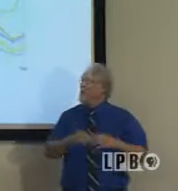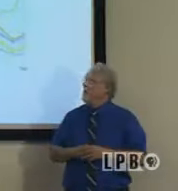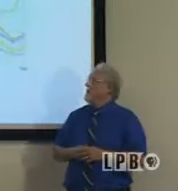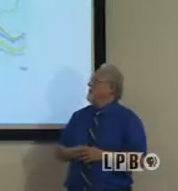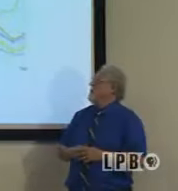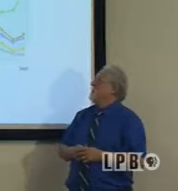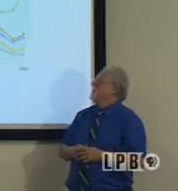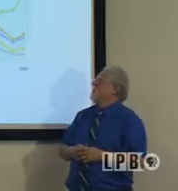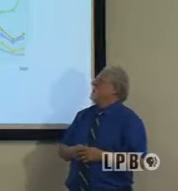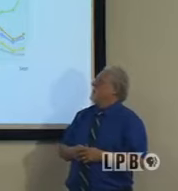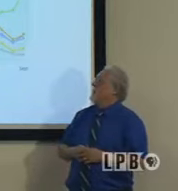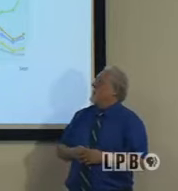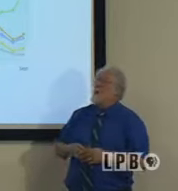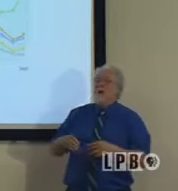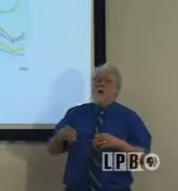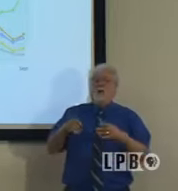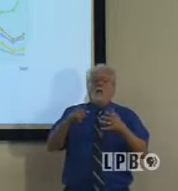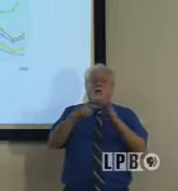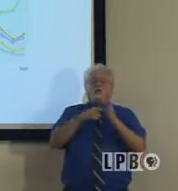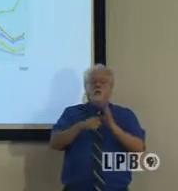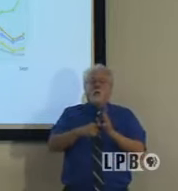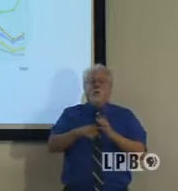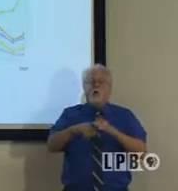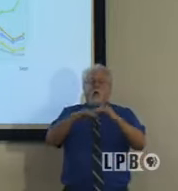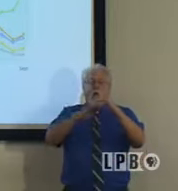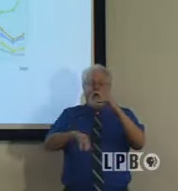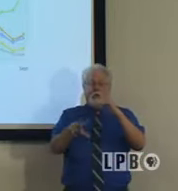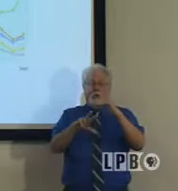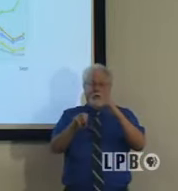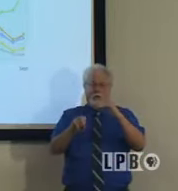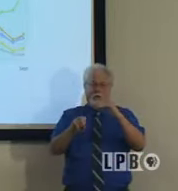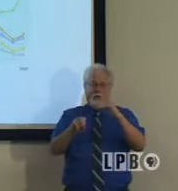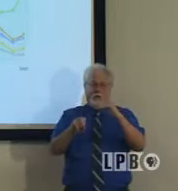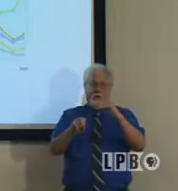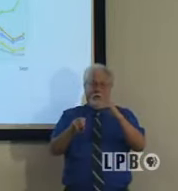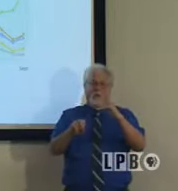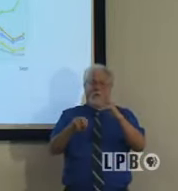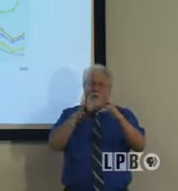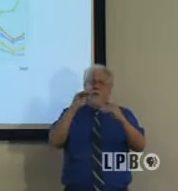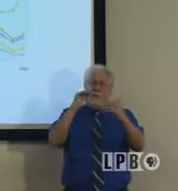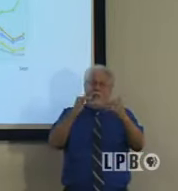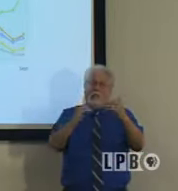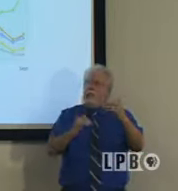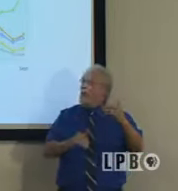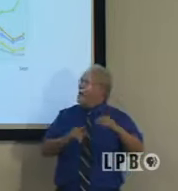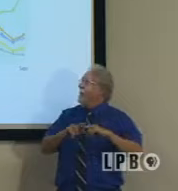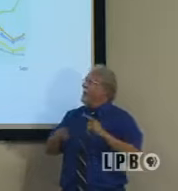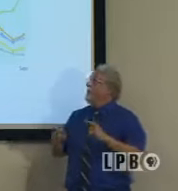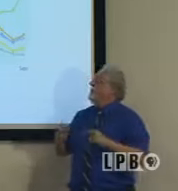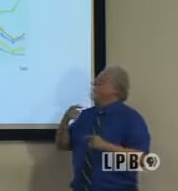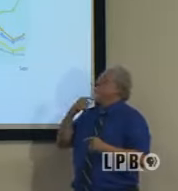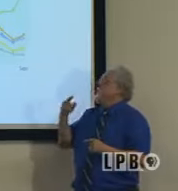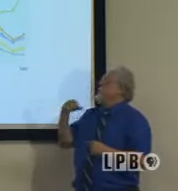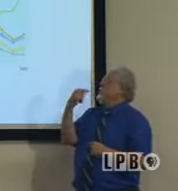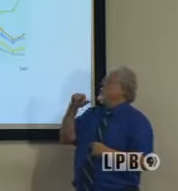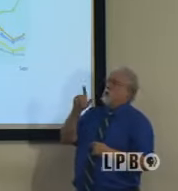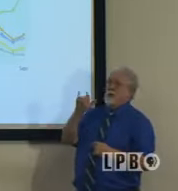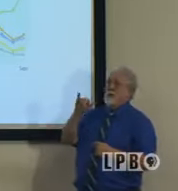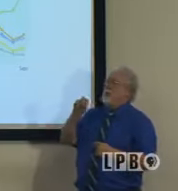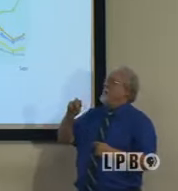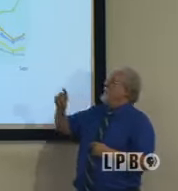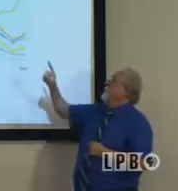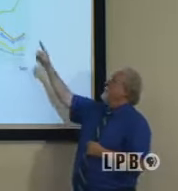we've broken out specifically the under 30s here. I won't go through all of the age groups that depicted here, but I'll just tell you the green line